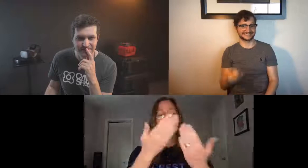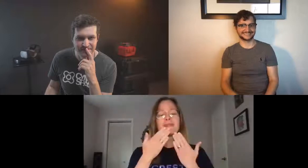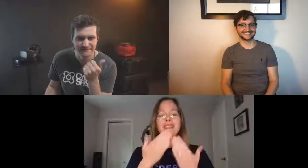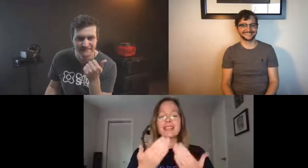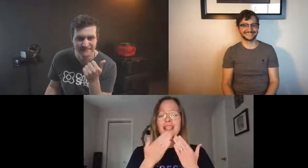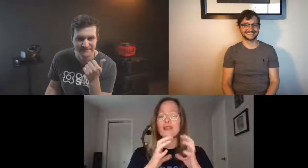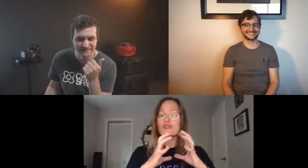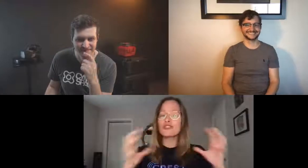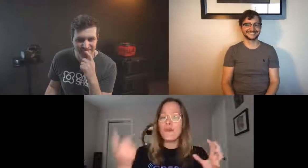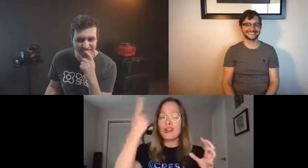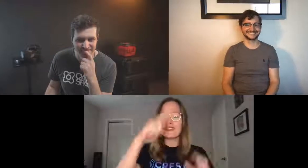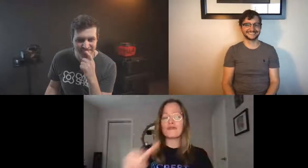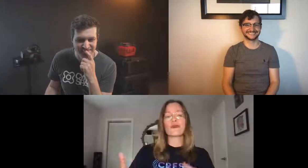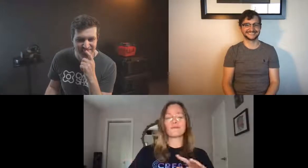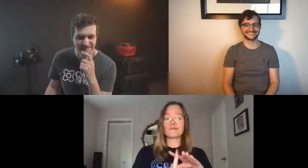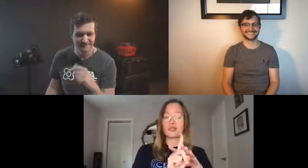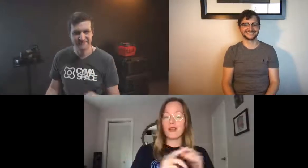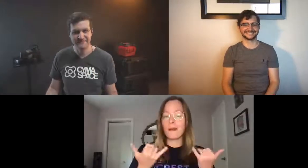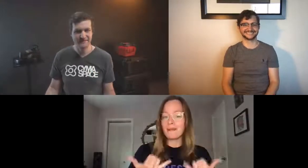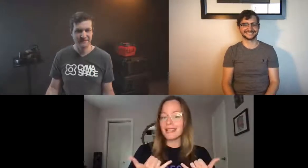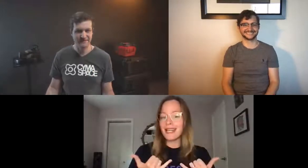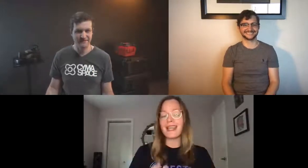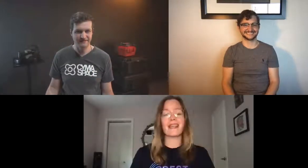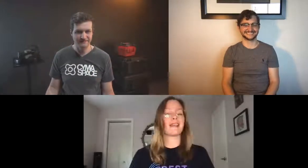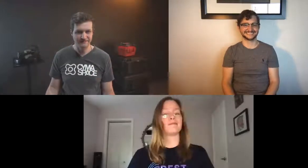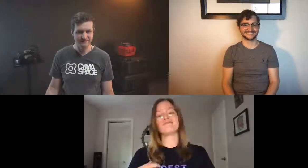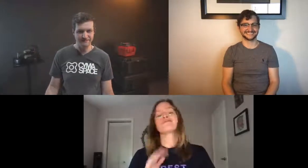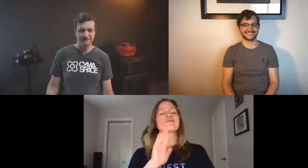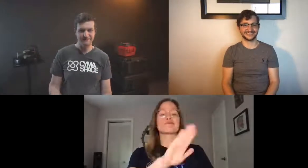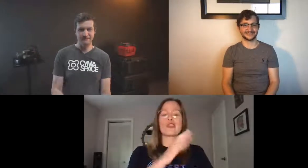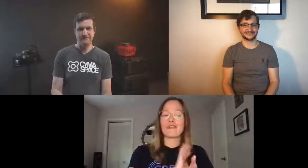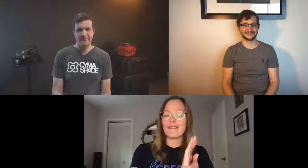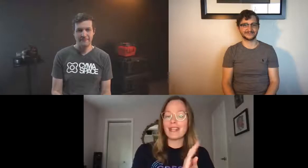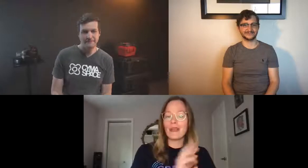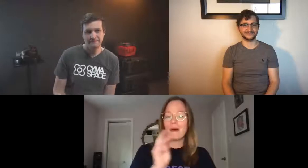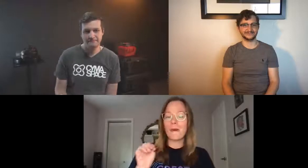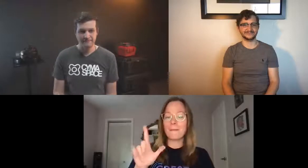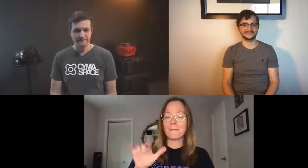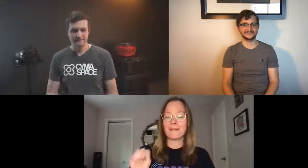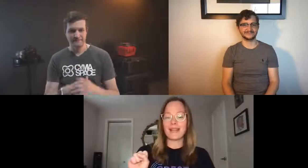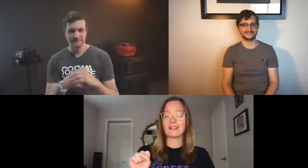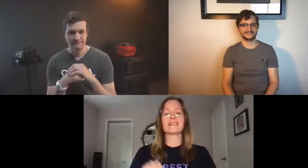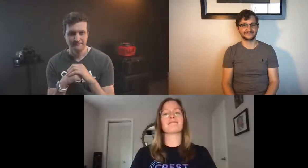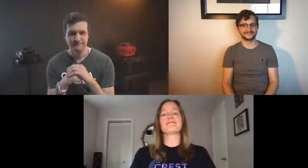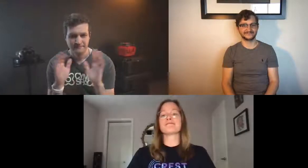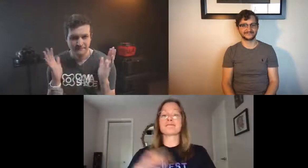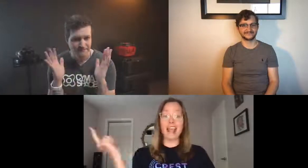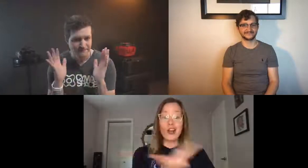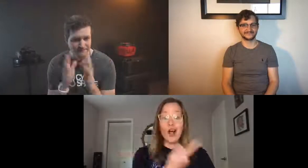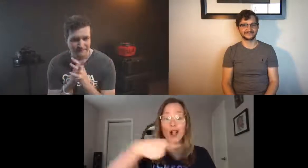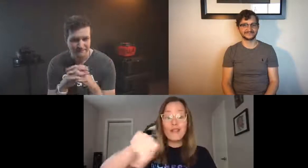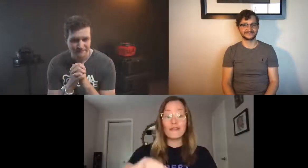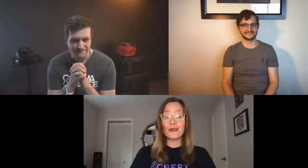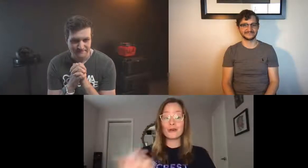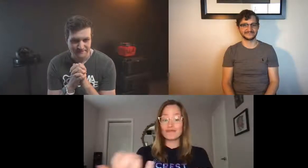already just in the last hour again thank you so much for being with us today toby and miles miles